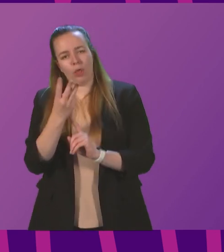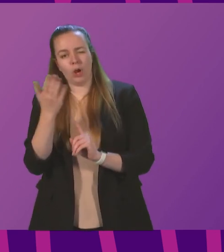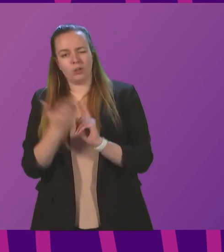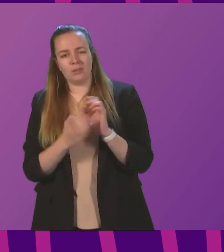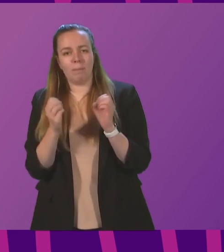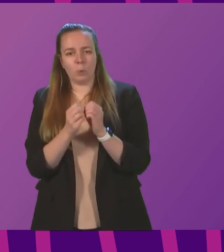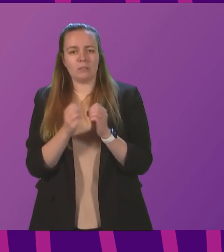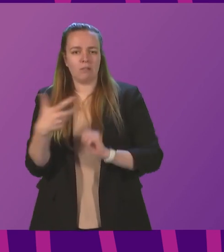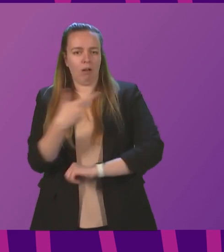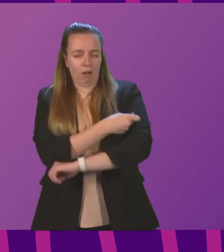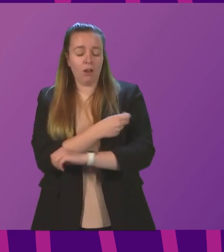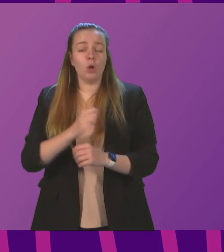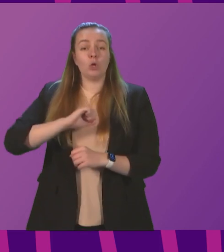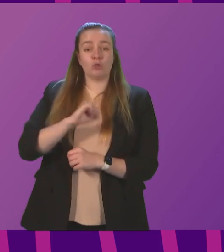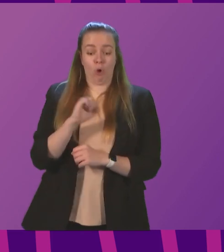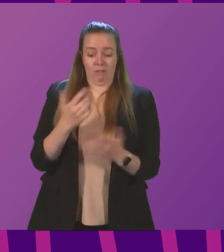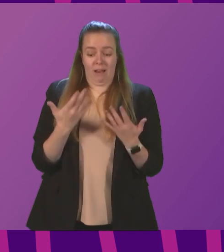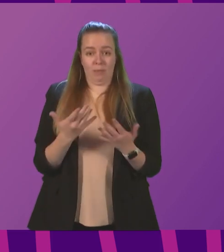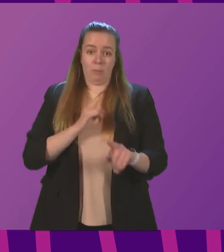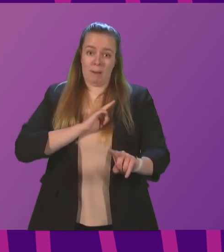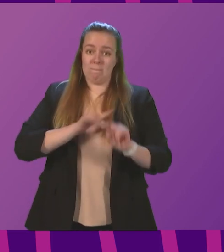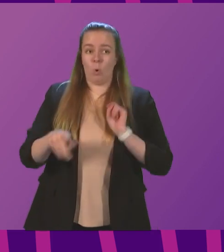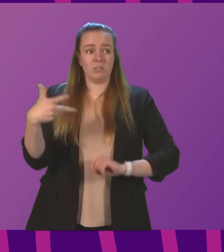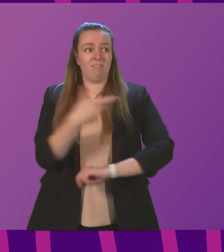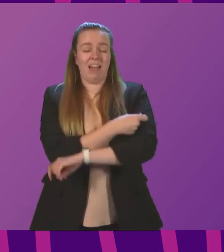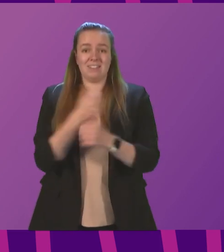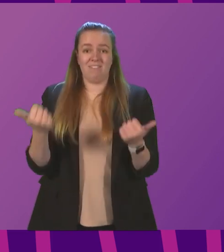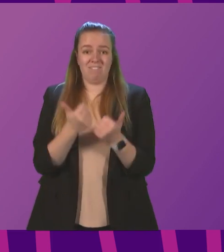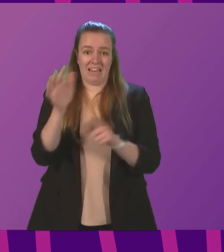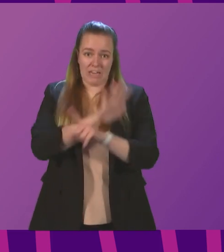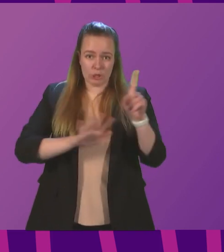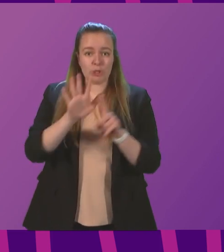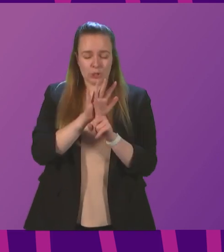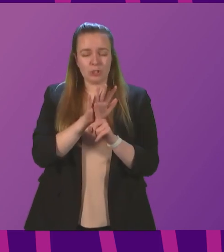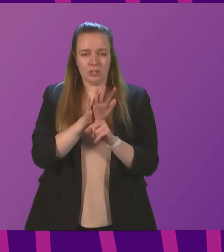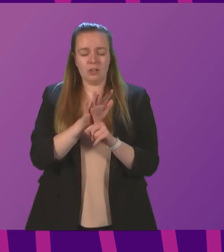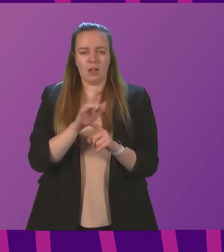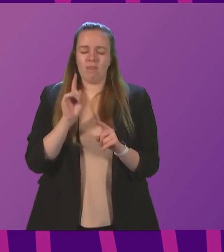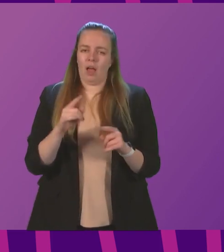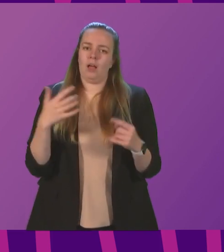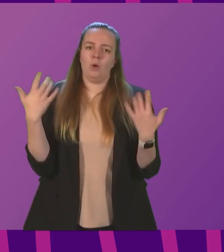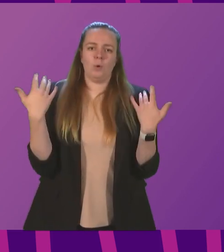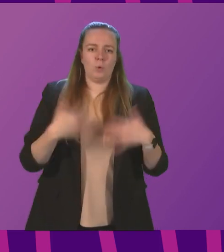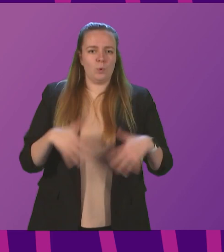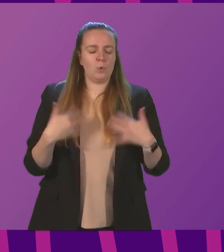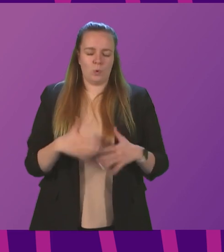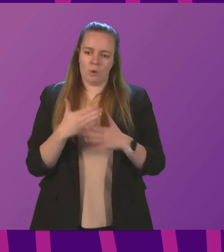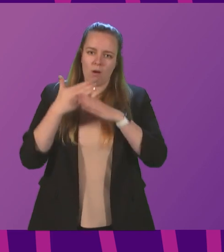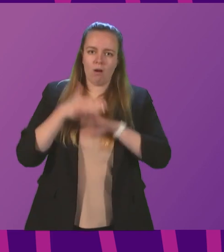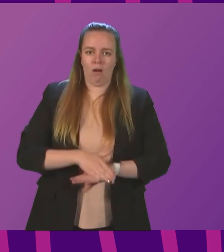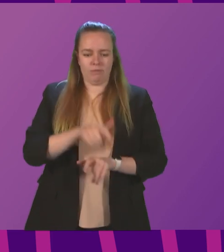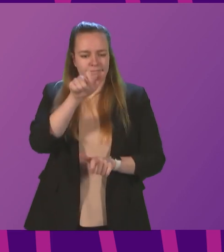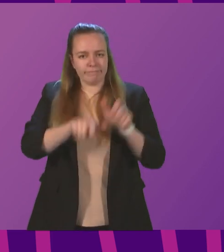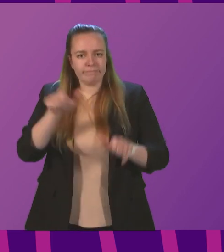Scotland is currently the most vaccinated part of the UK. That is down, of course, to the incredible hard work of everyone involved in